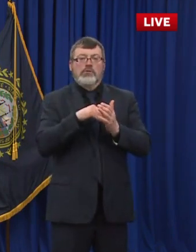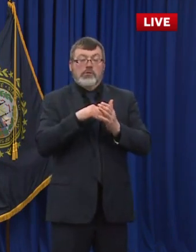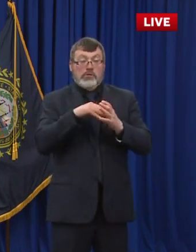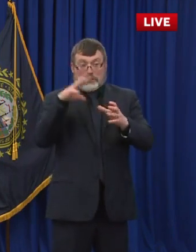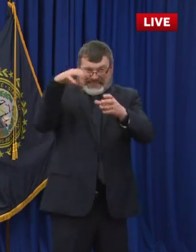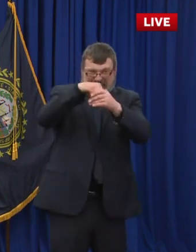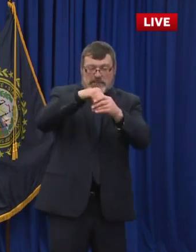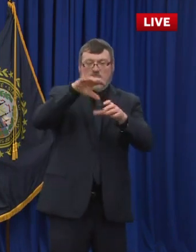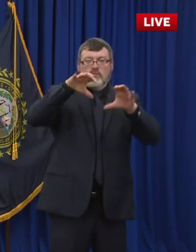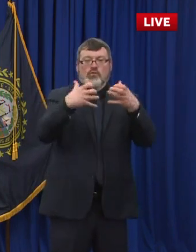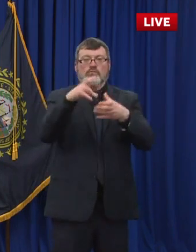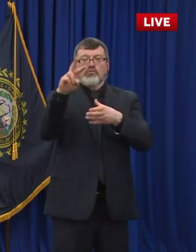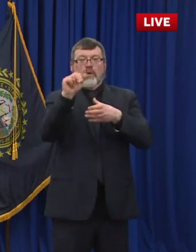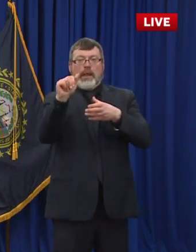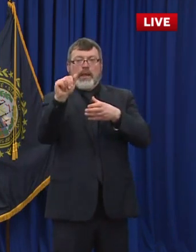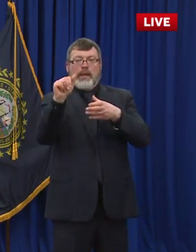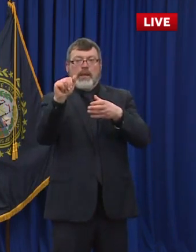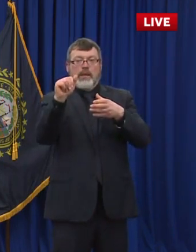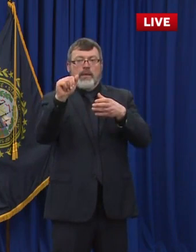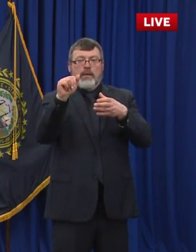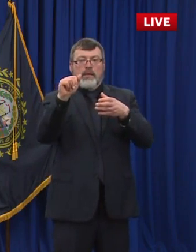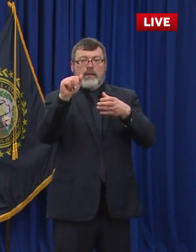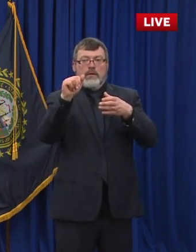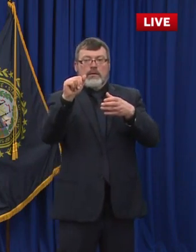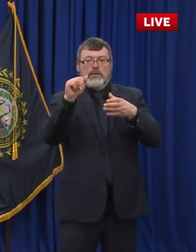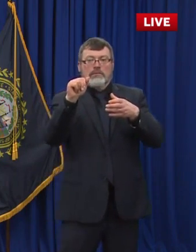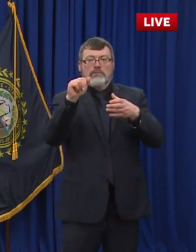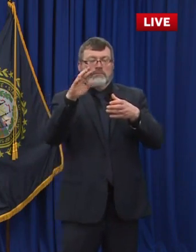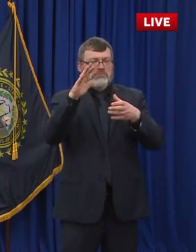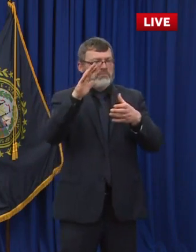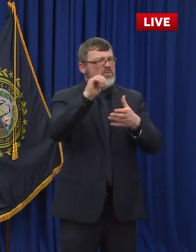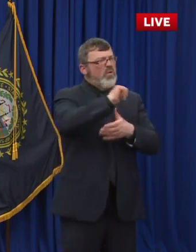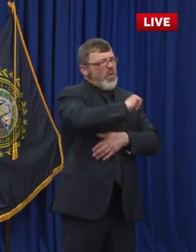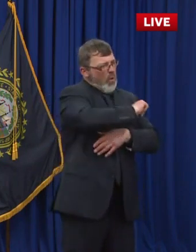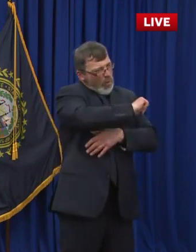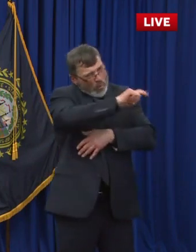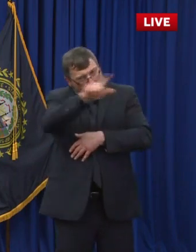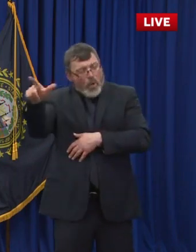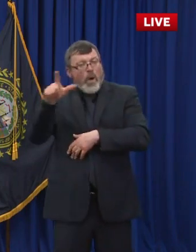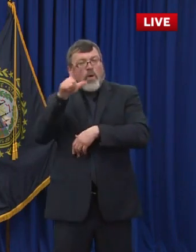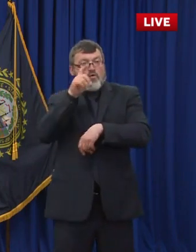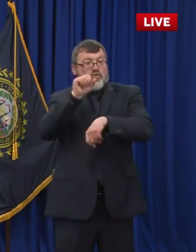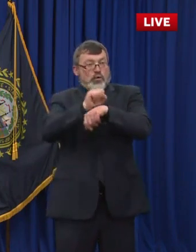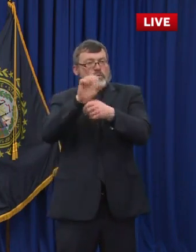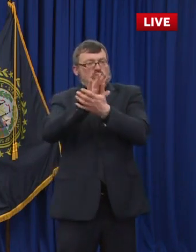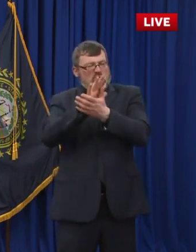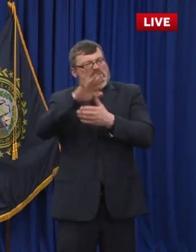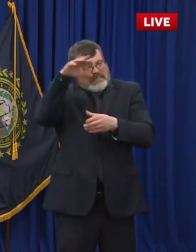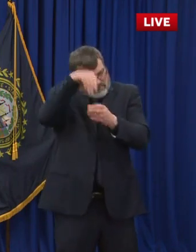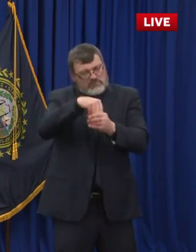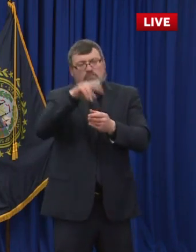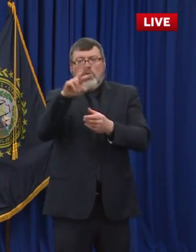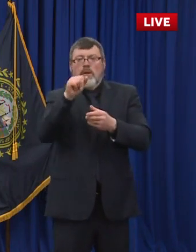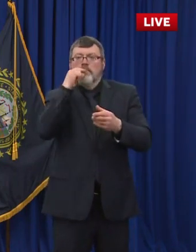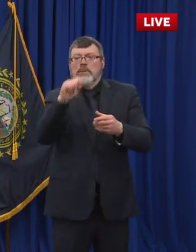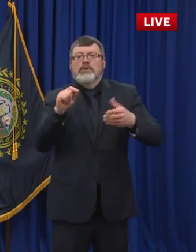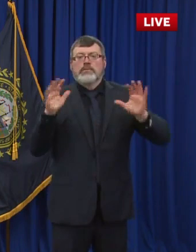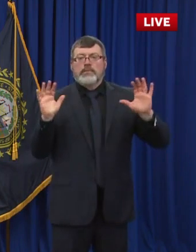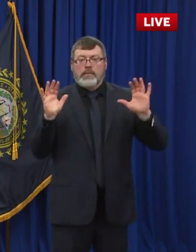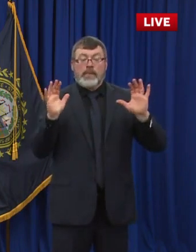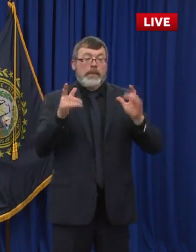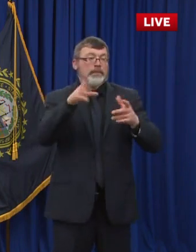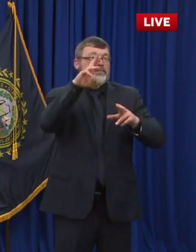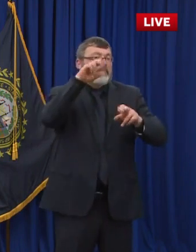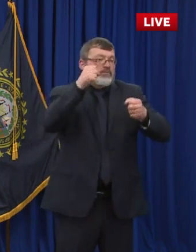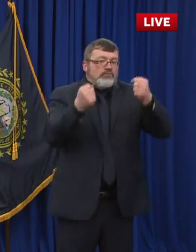but administrators, know, janitors, you know, substitute teachers, school bus drivers. Those are all going to be included in that